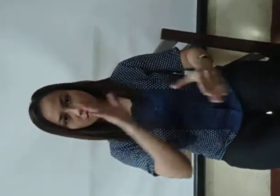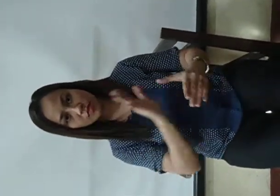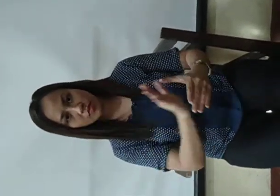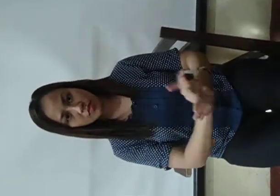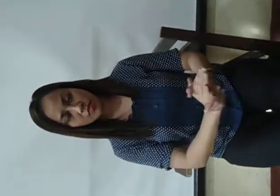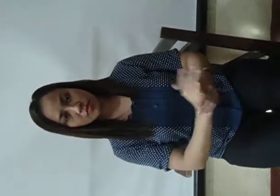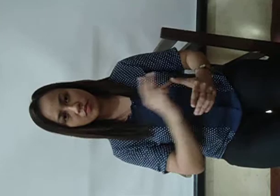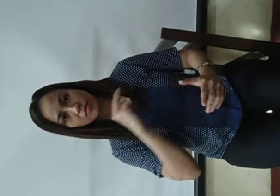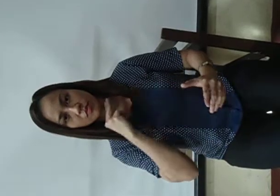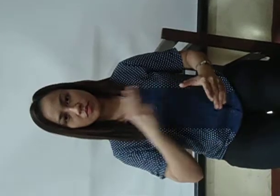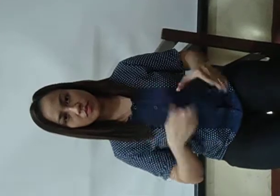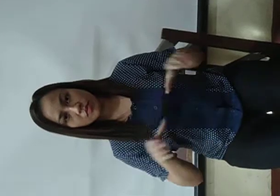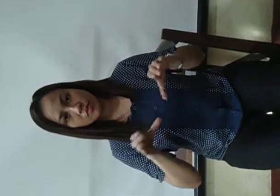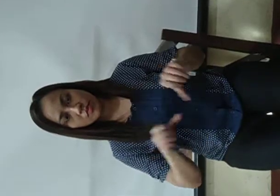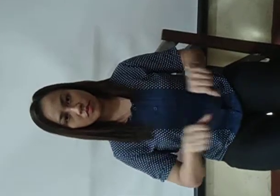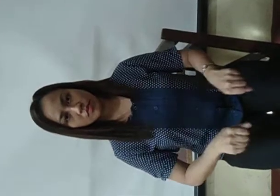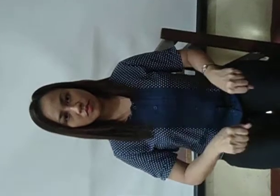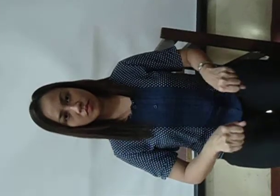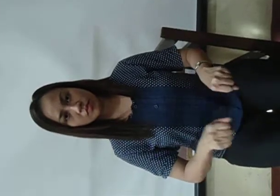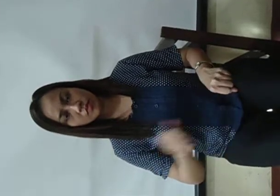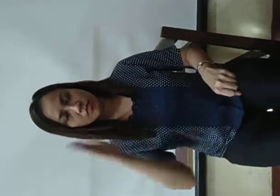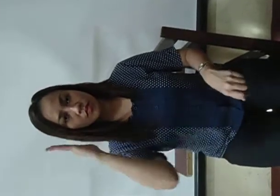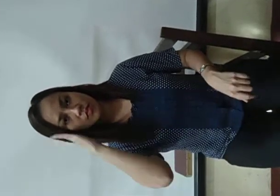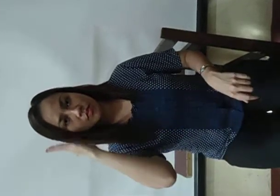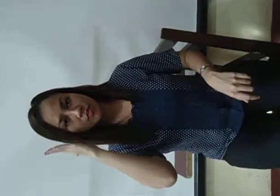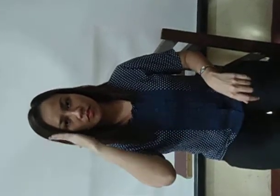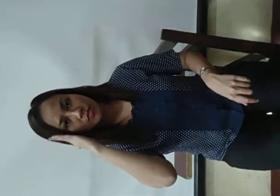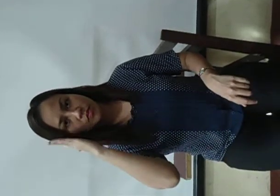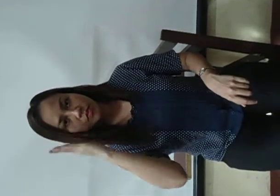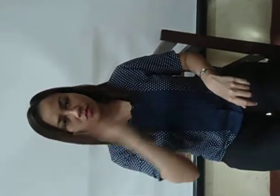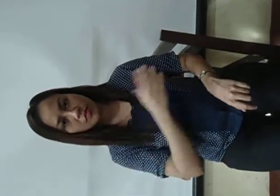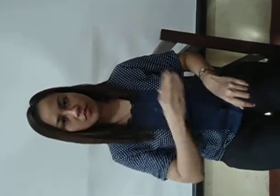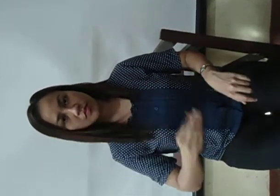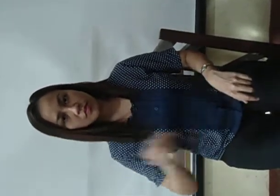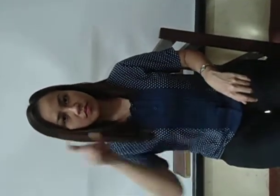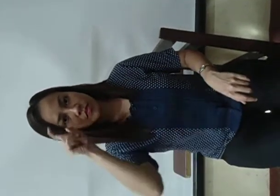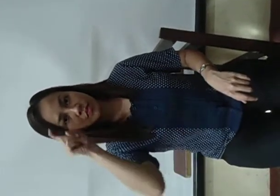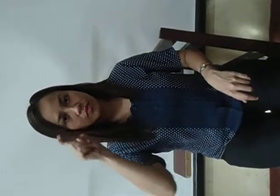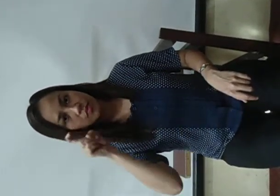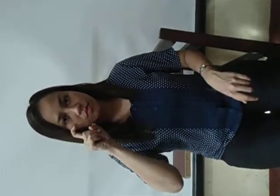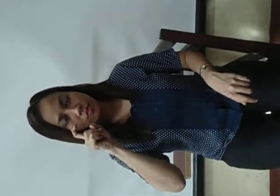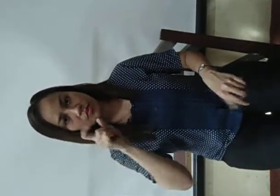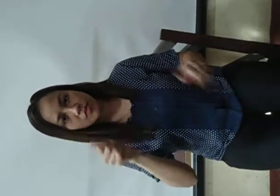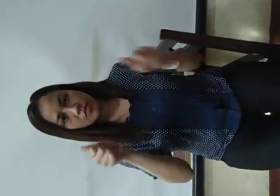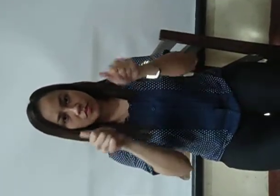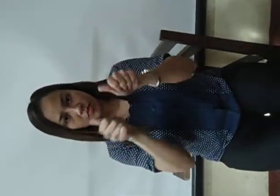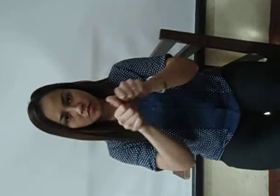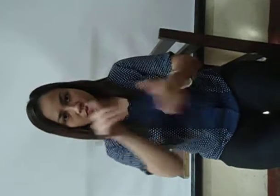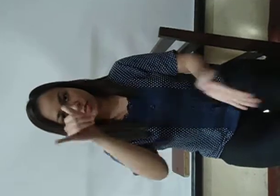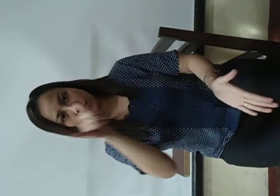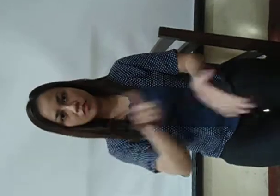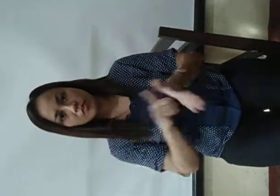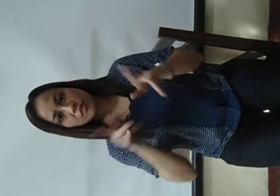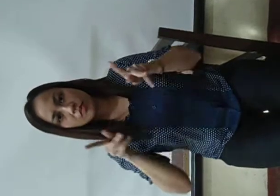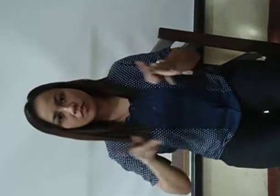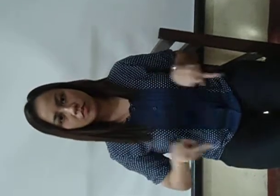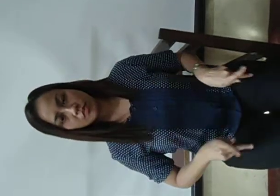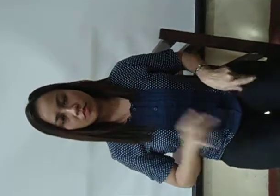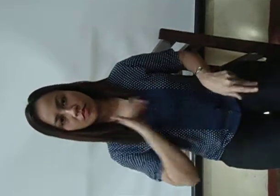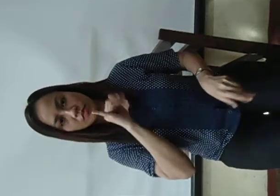of consenting. And sex with that person is rape.